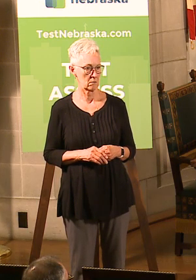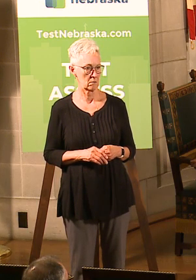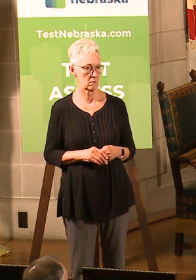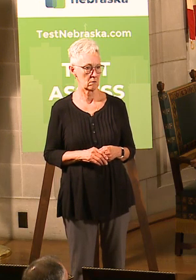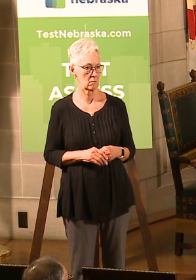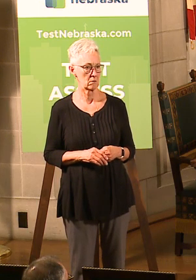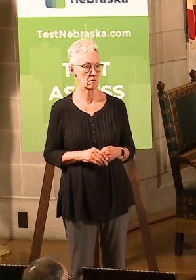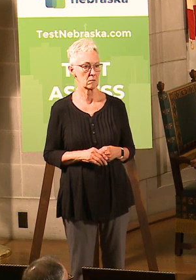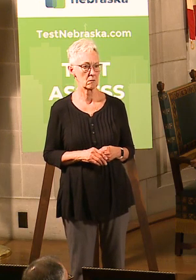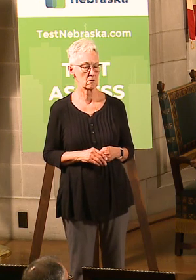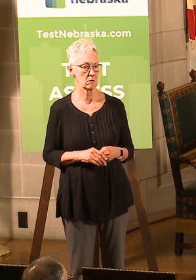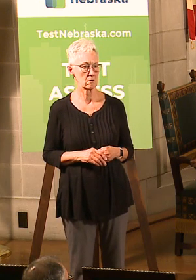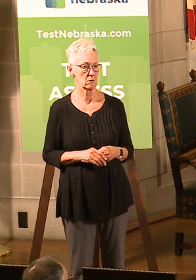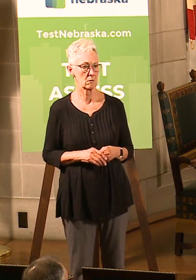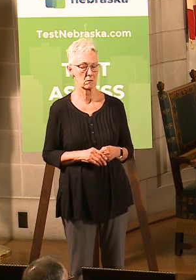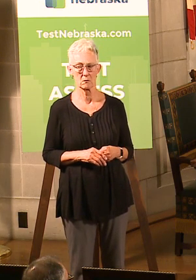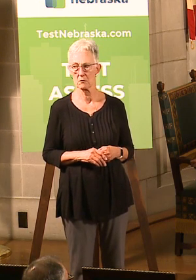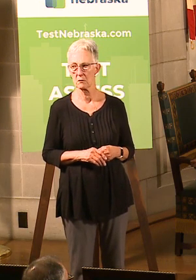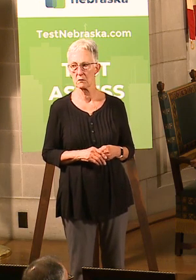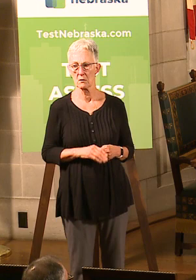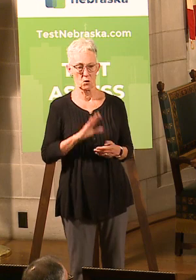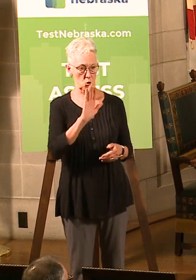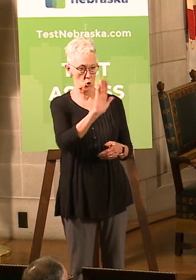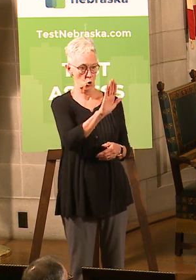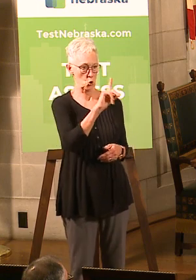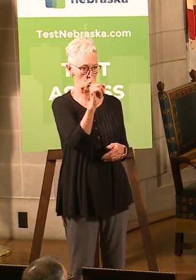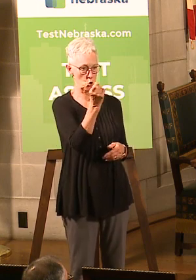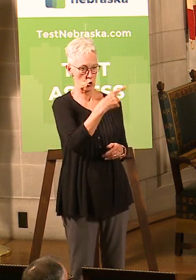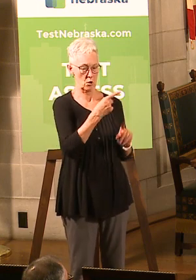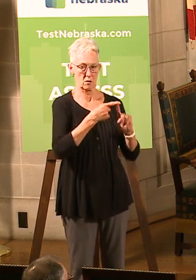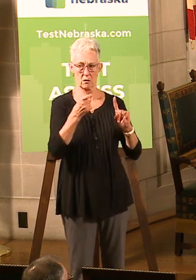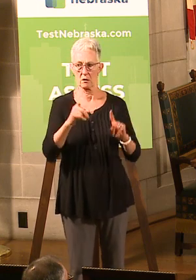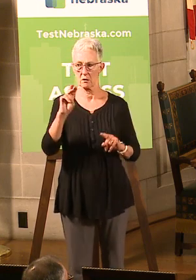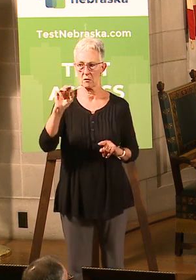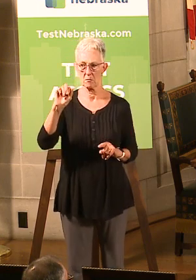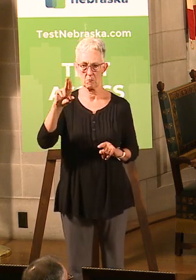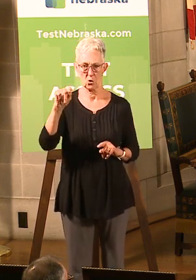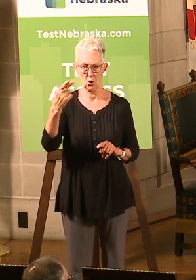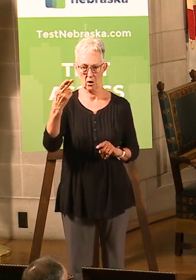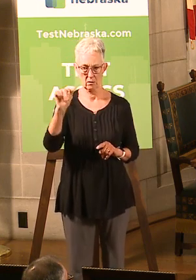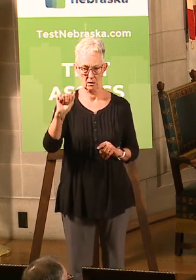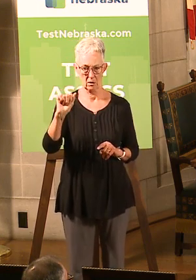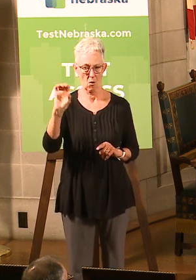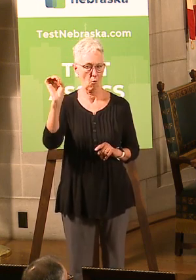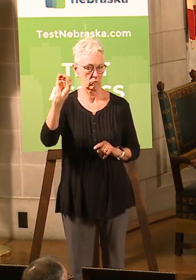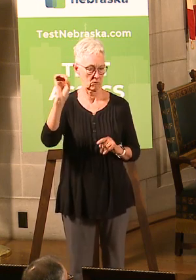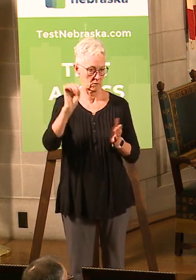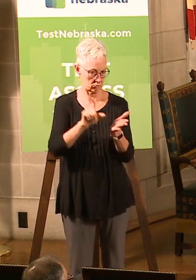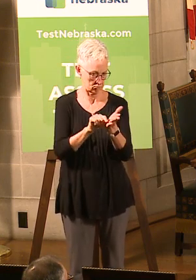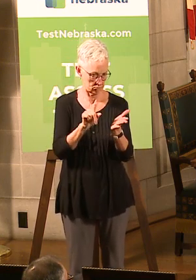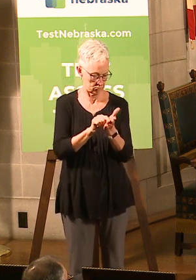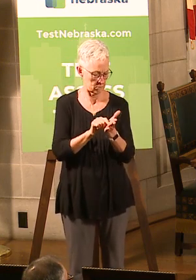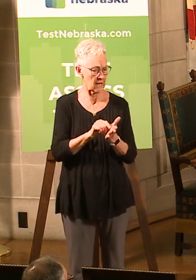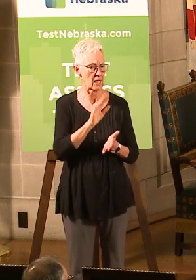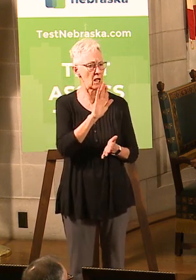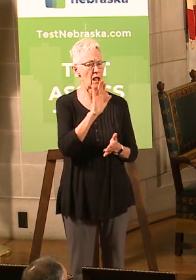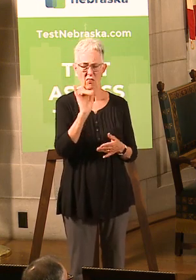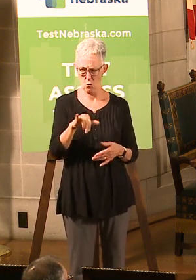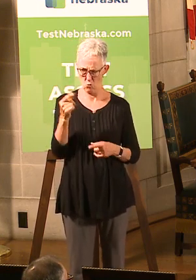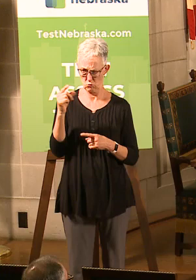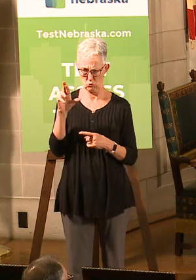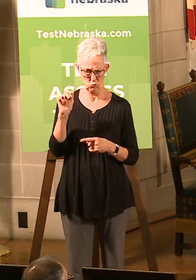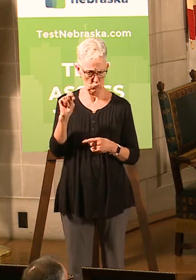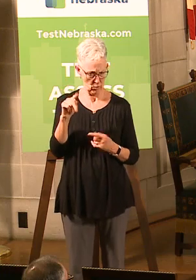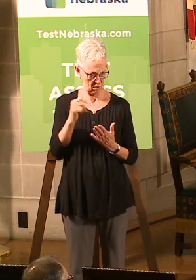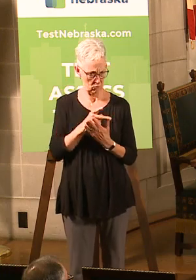in the state? So the question was from Martha was, how far will these grant programs go to meeting the needs of the state?